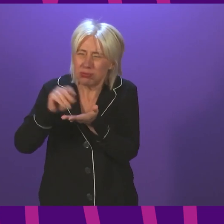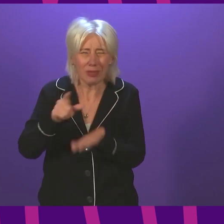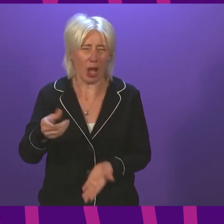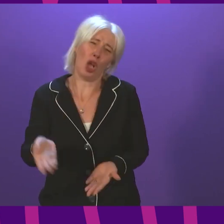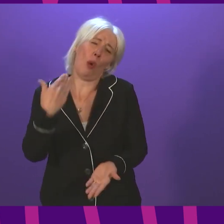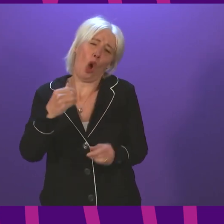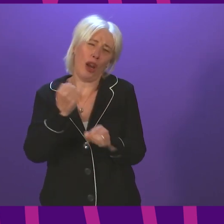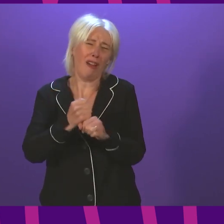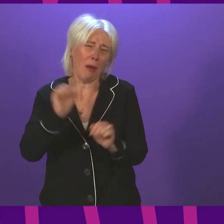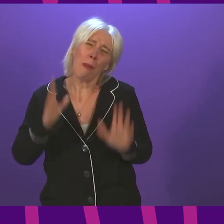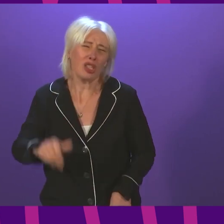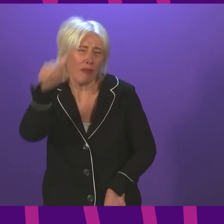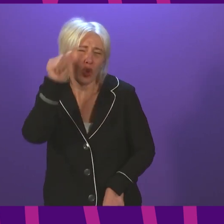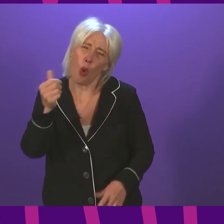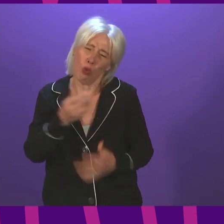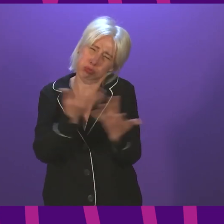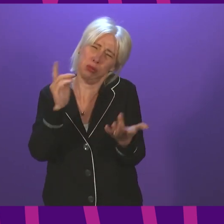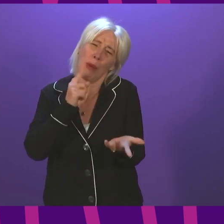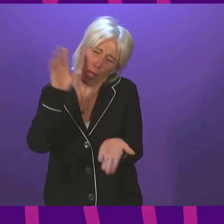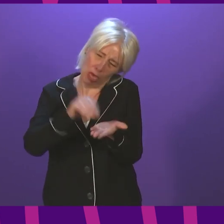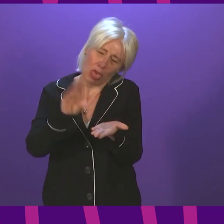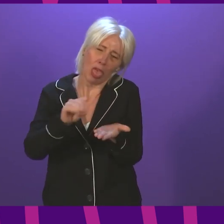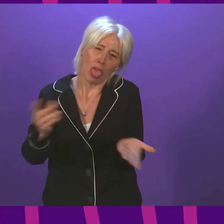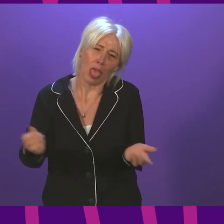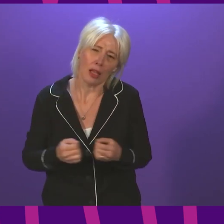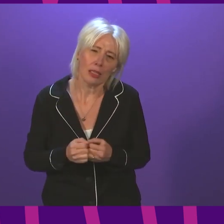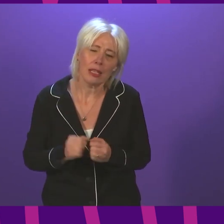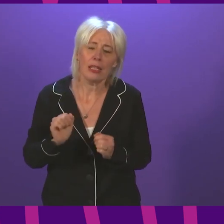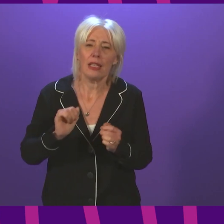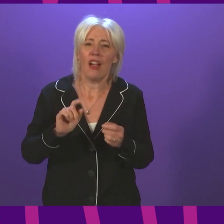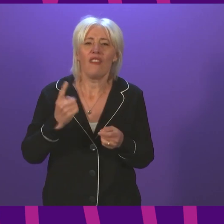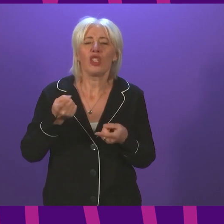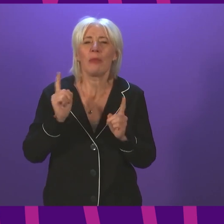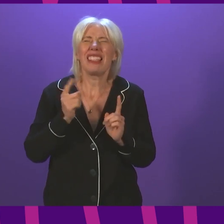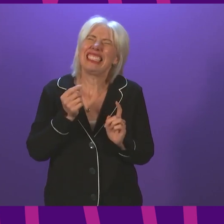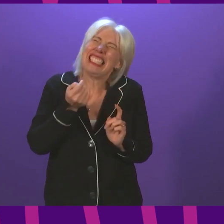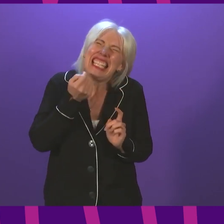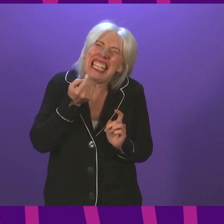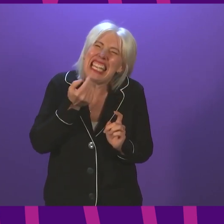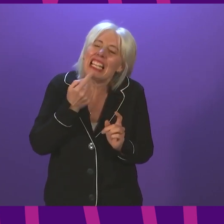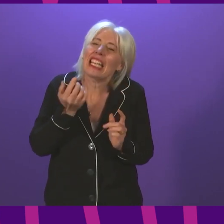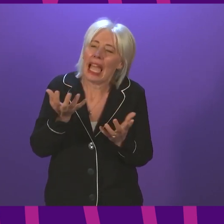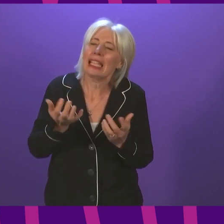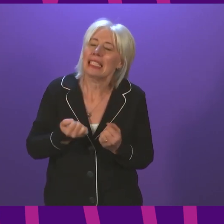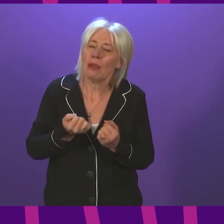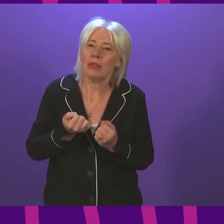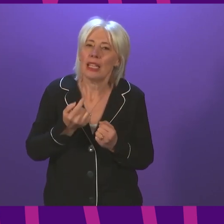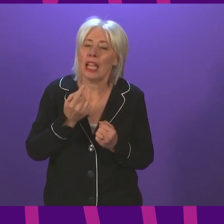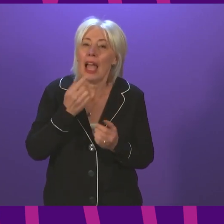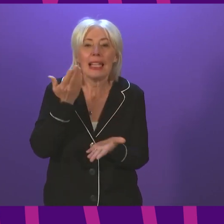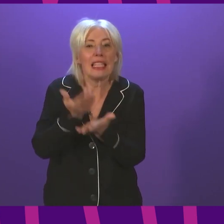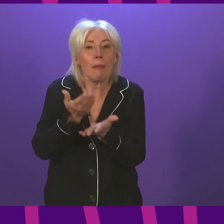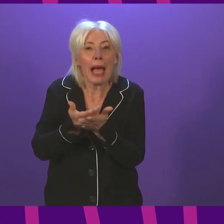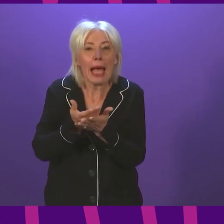the demand? And as the first minister's statement just about acknowledges, it wasn't just about demand. There was an error